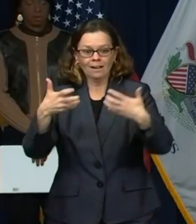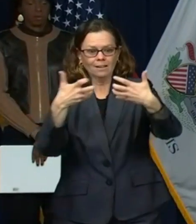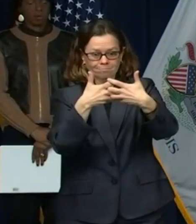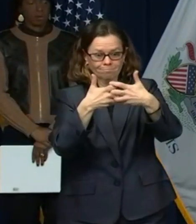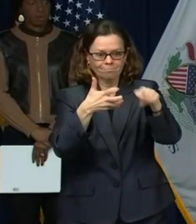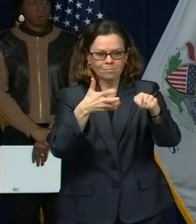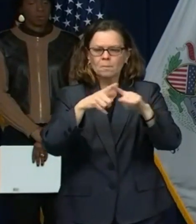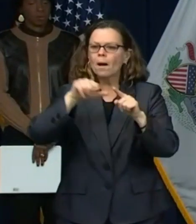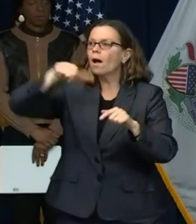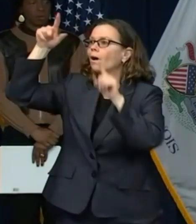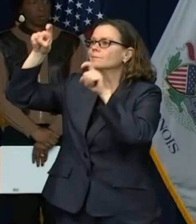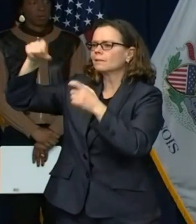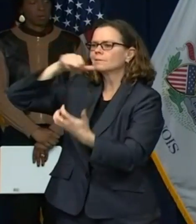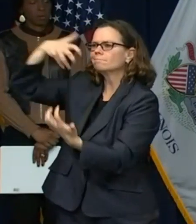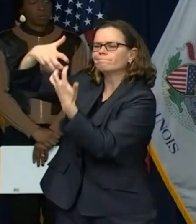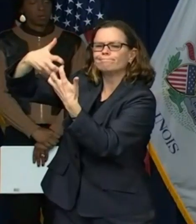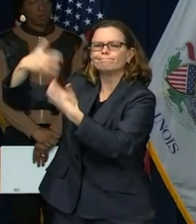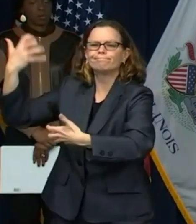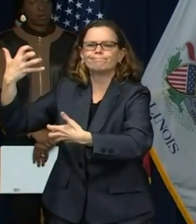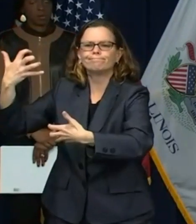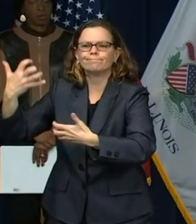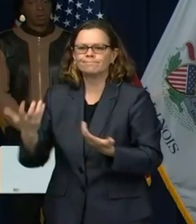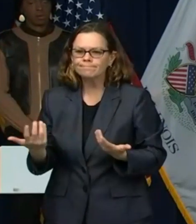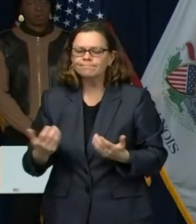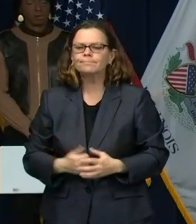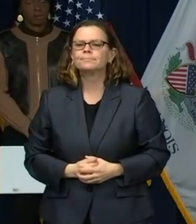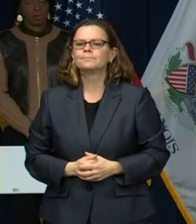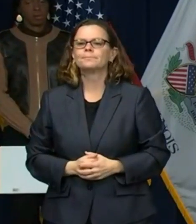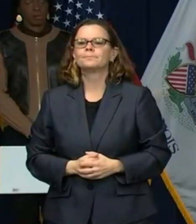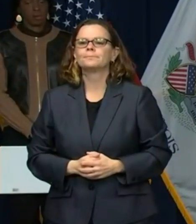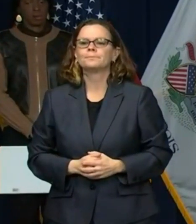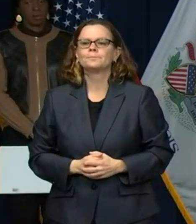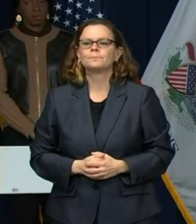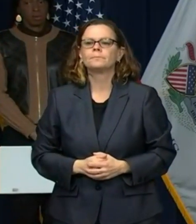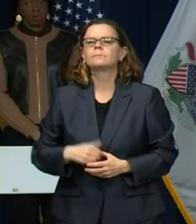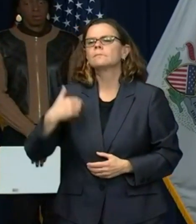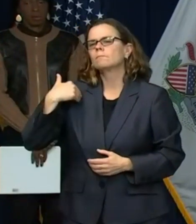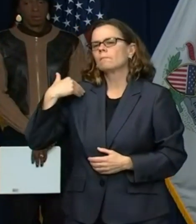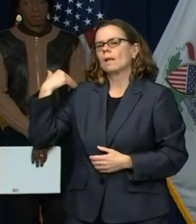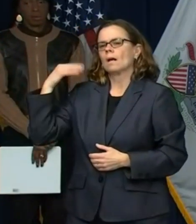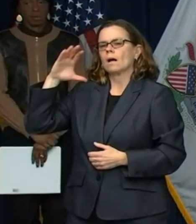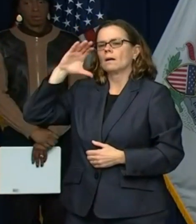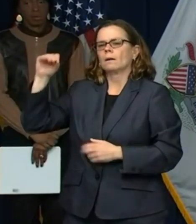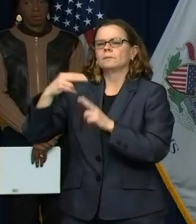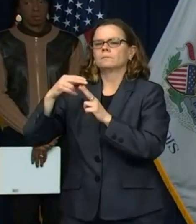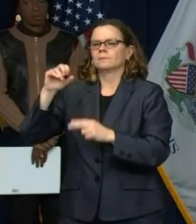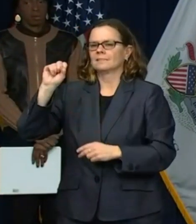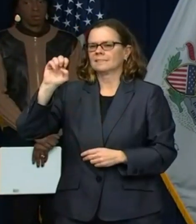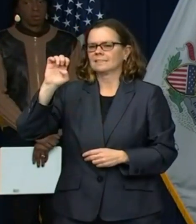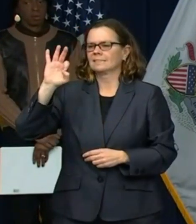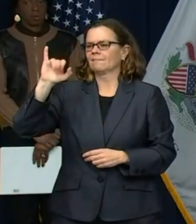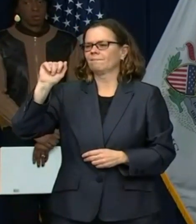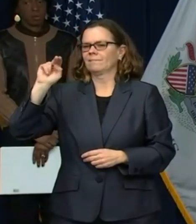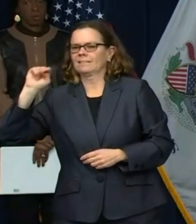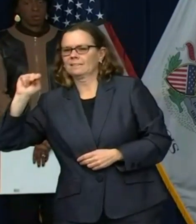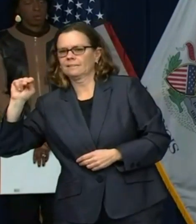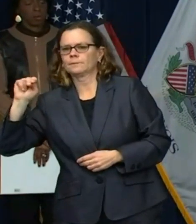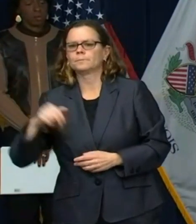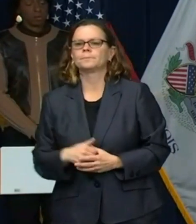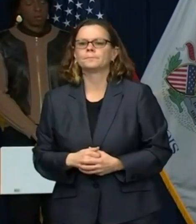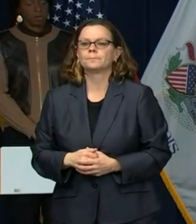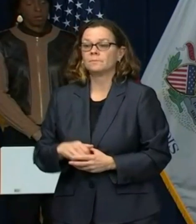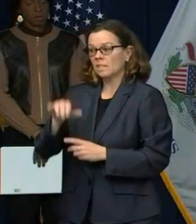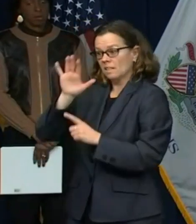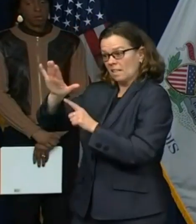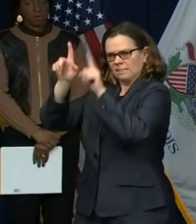companies I might add like Cefian that I understand have rapid testing capability. We were not given those, uh, by the federal